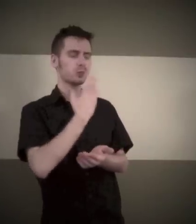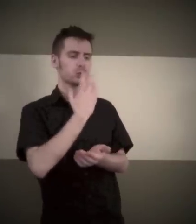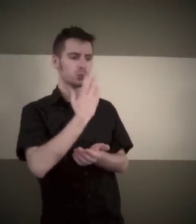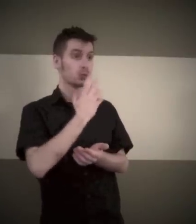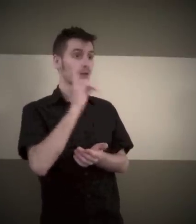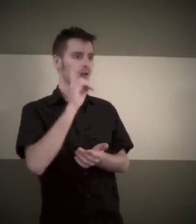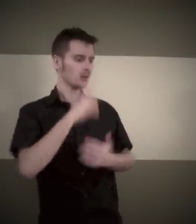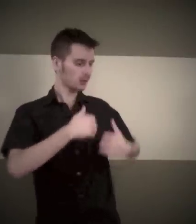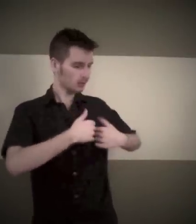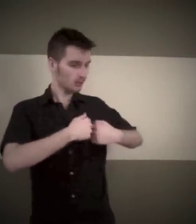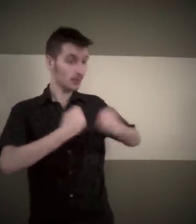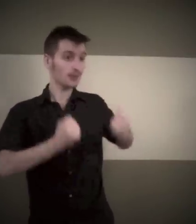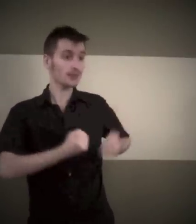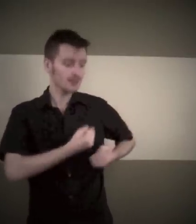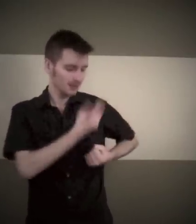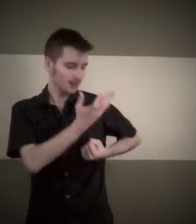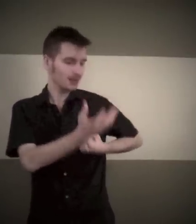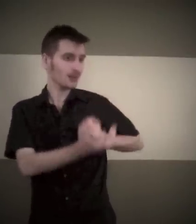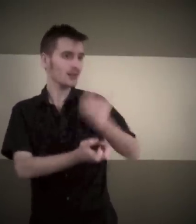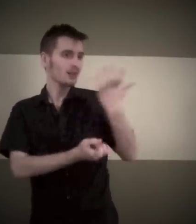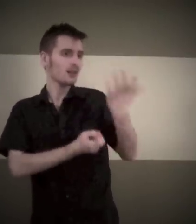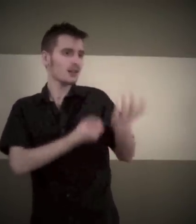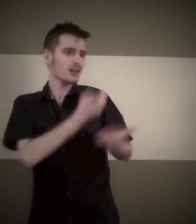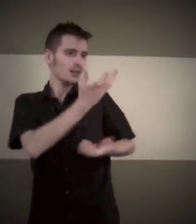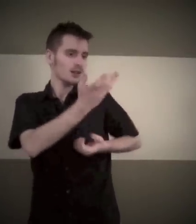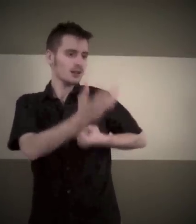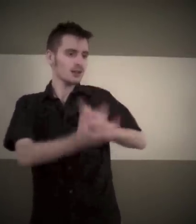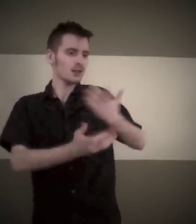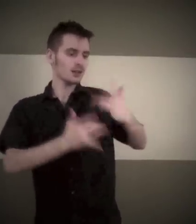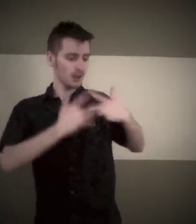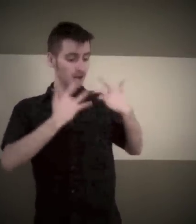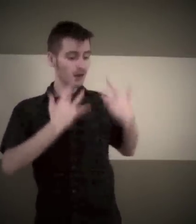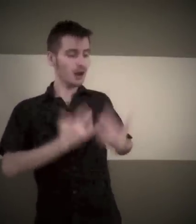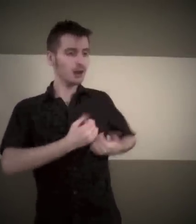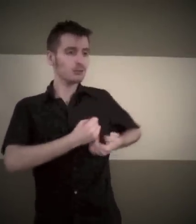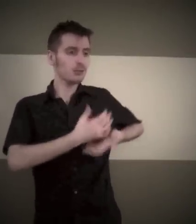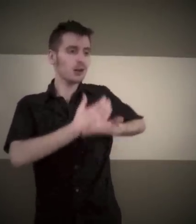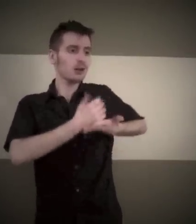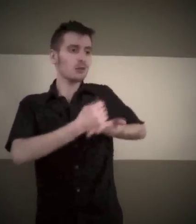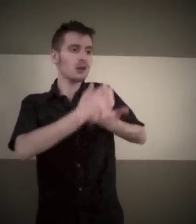The only way you can know, you gave it all you had